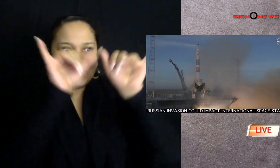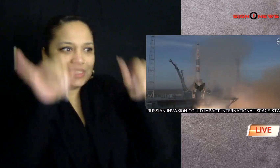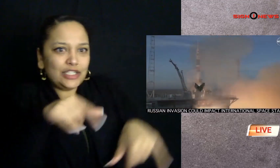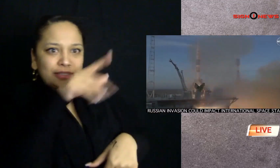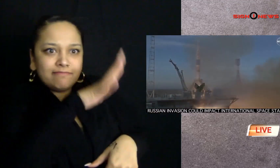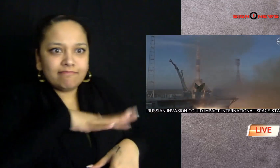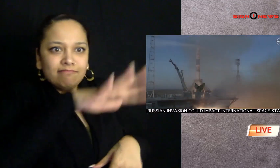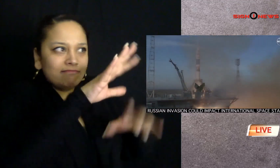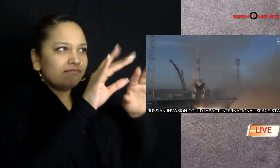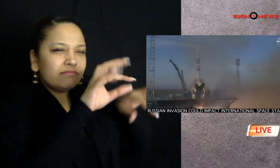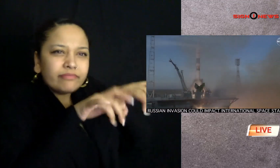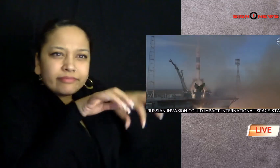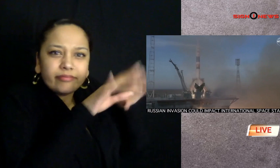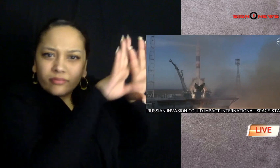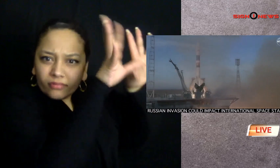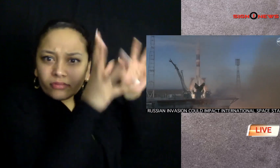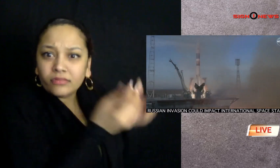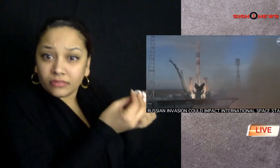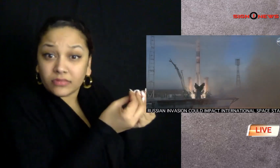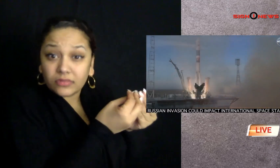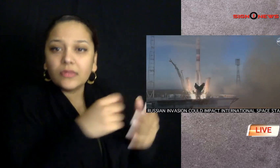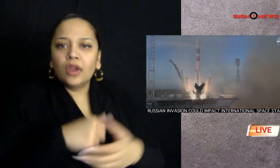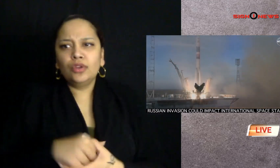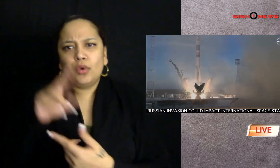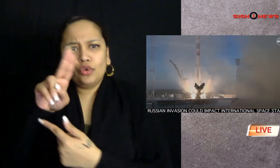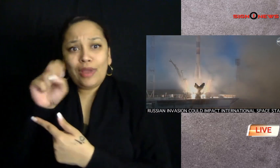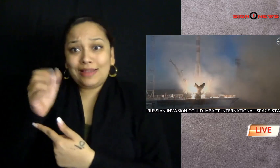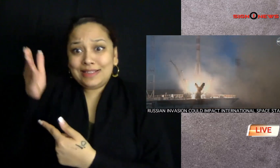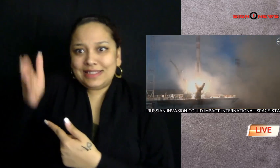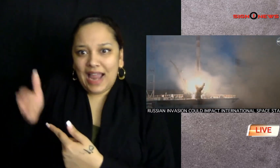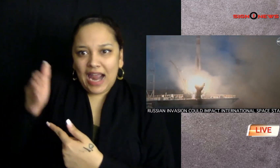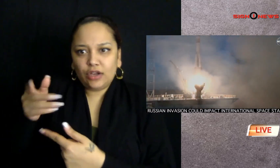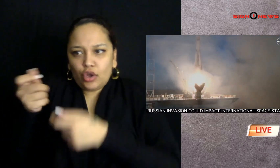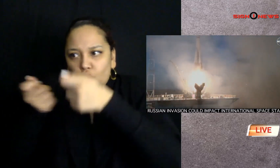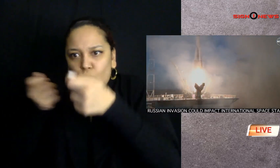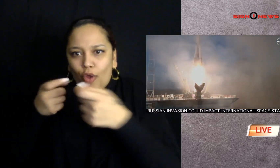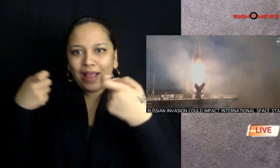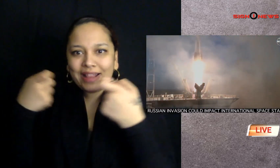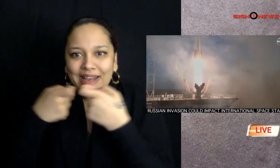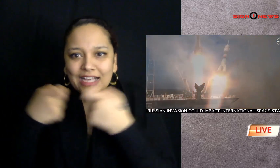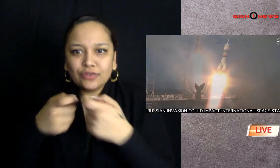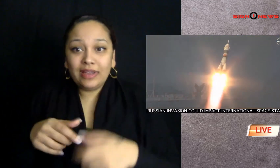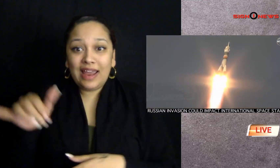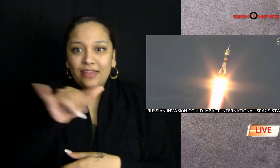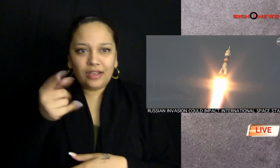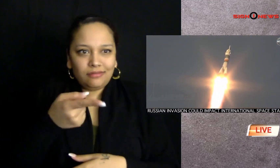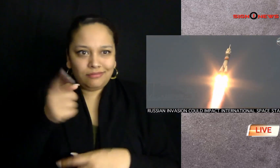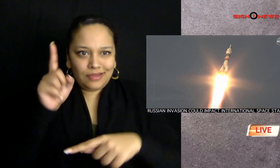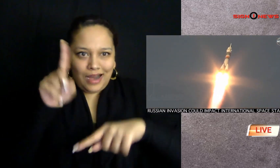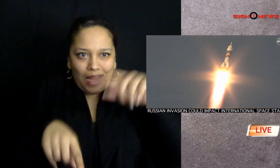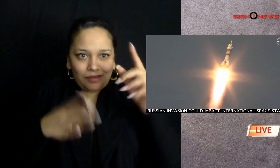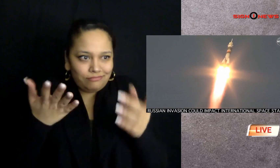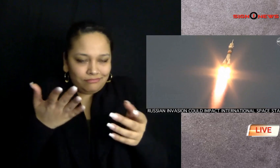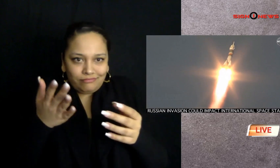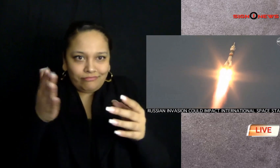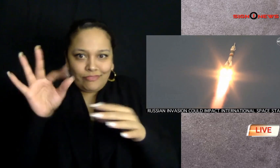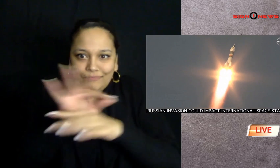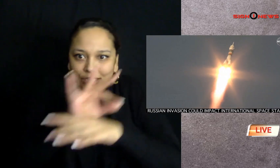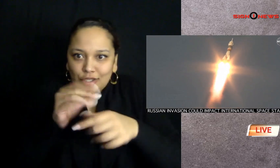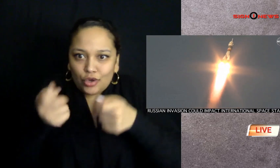to earth because the Russian side of the ISS controls the station propulsion the U.S. side controls the